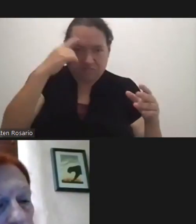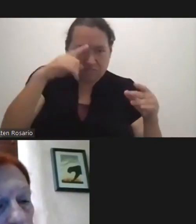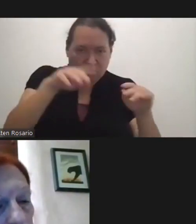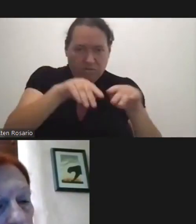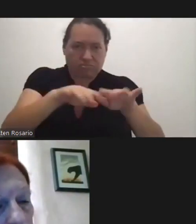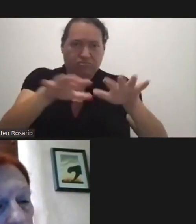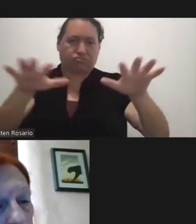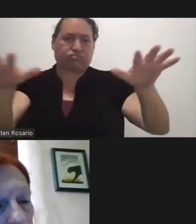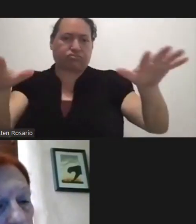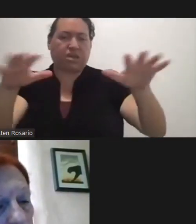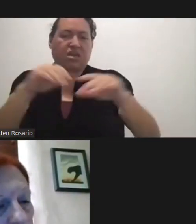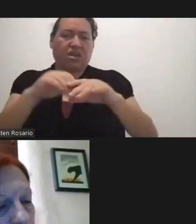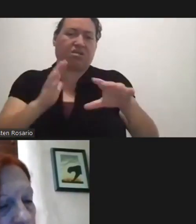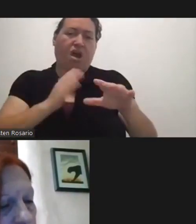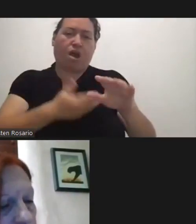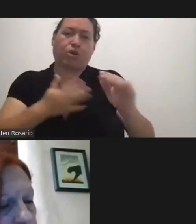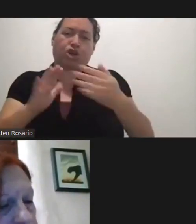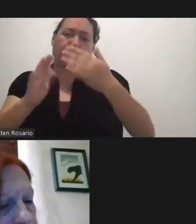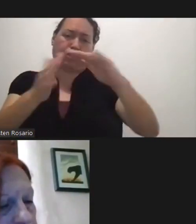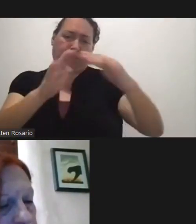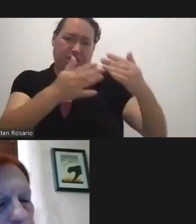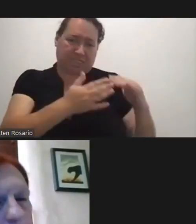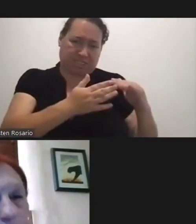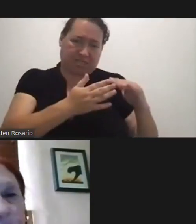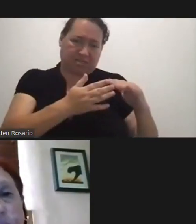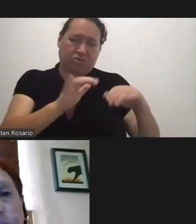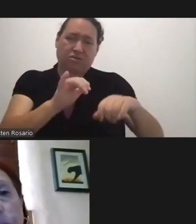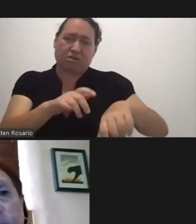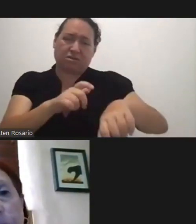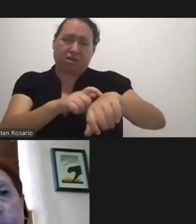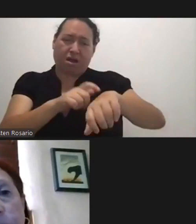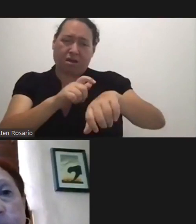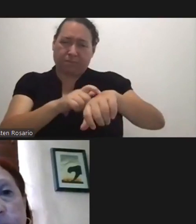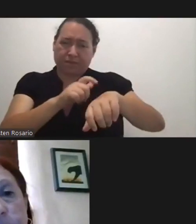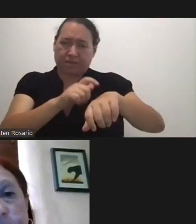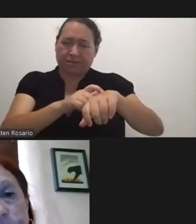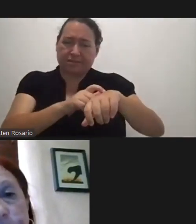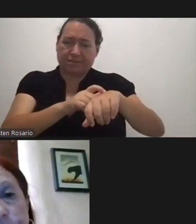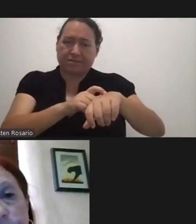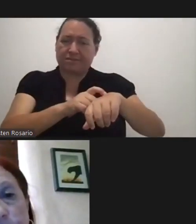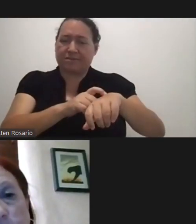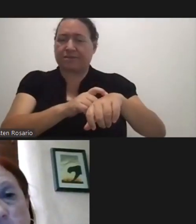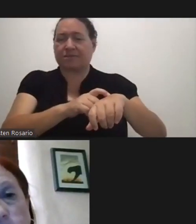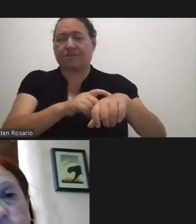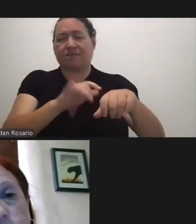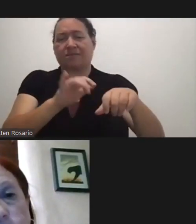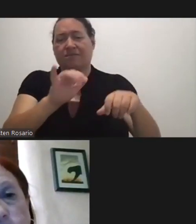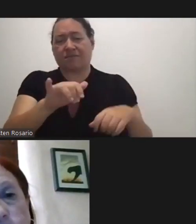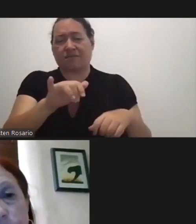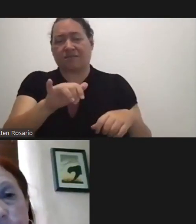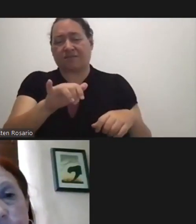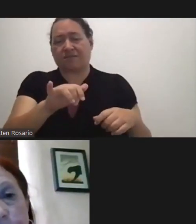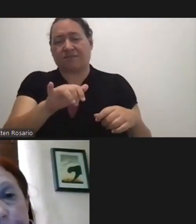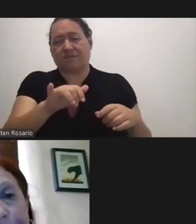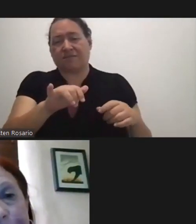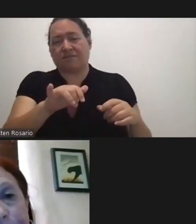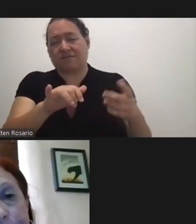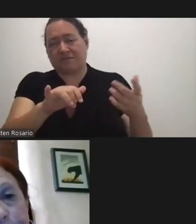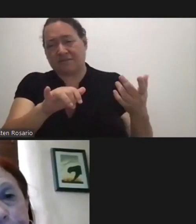In Terms Of Timing This Is Pretty If It Is A Pretty